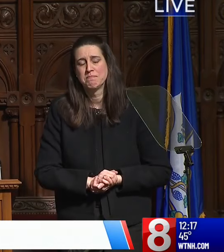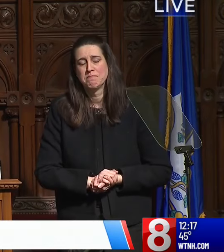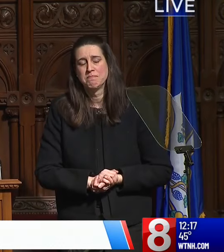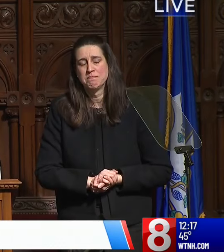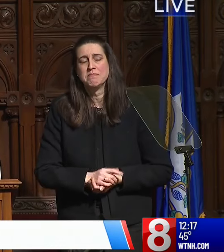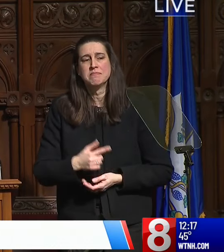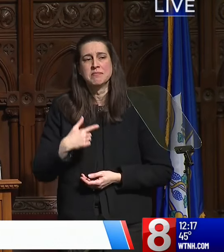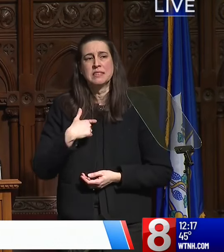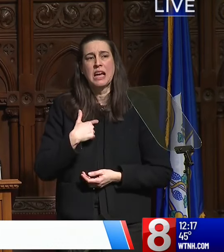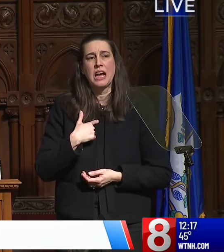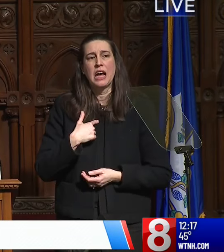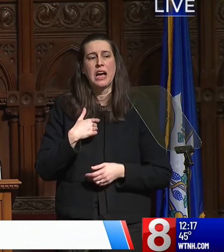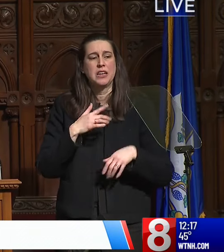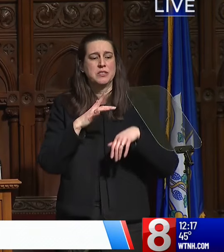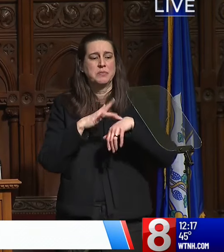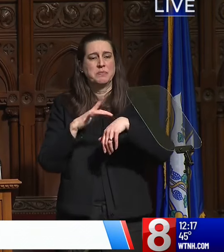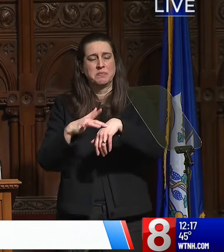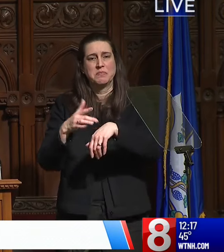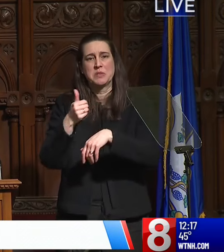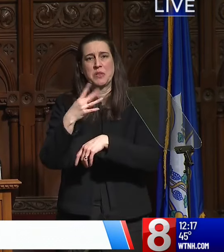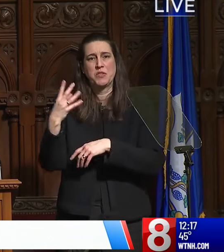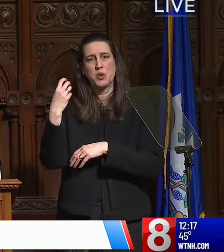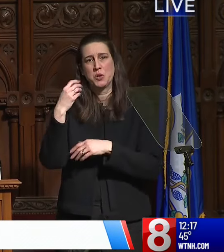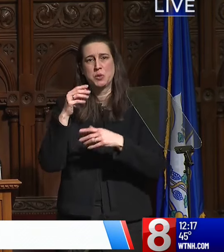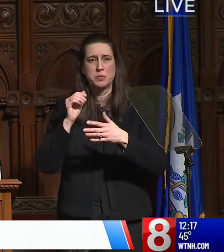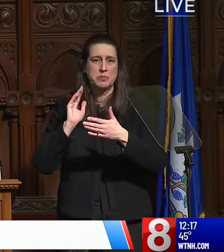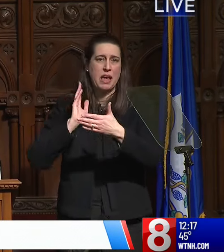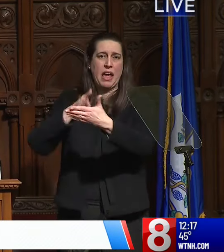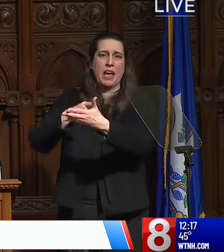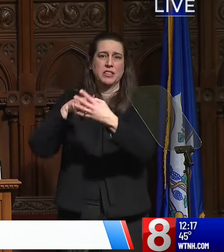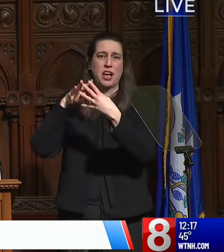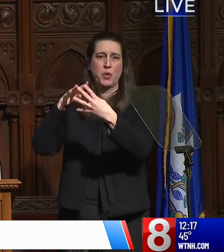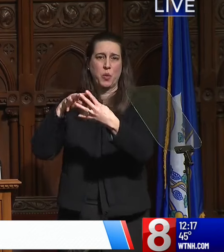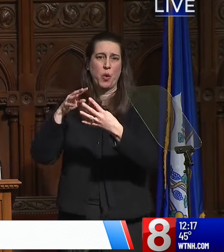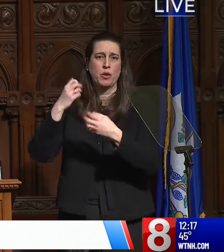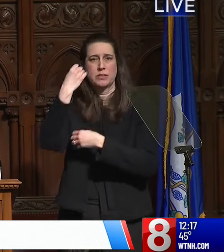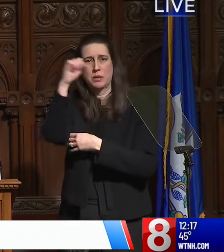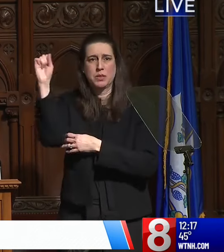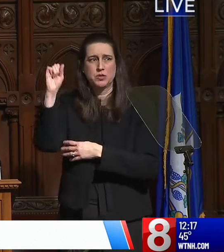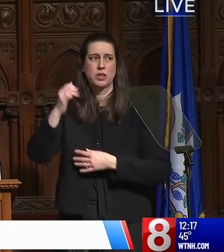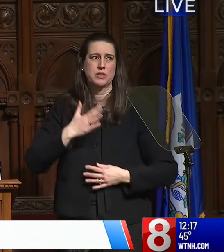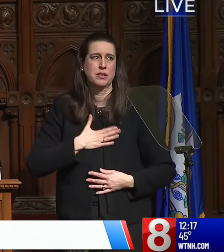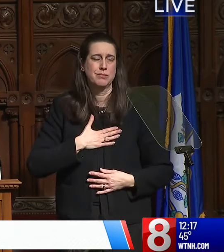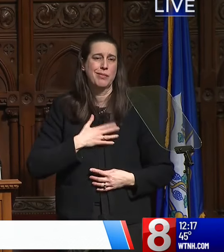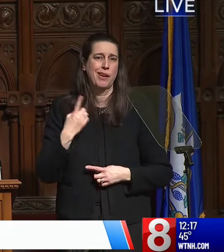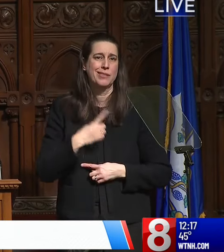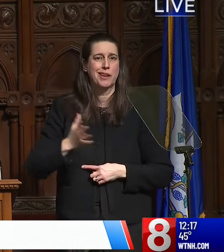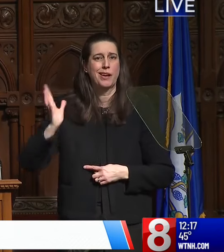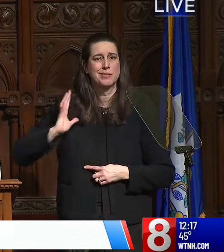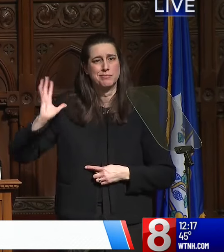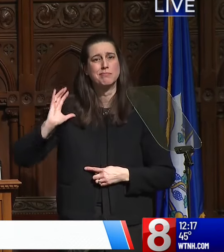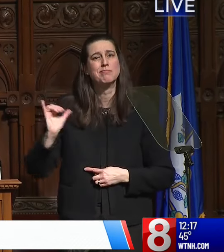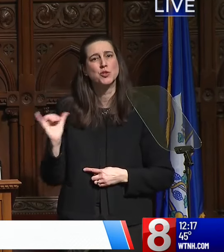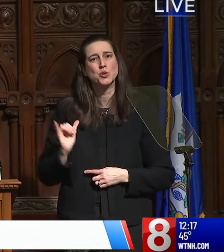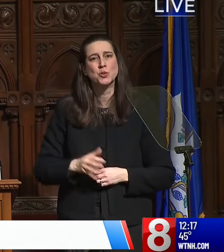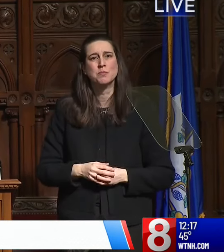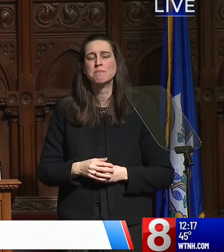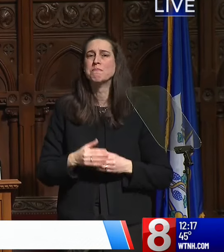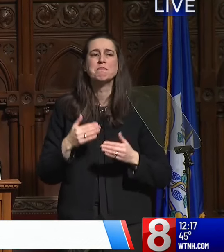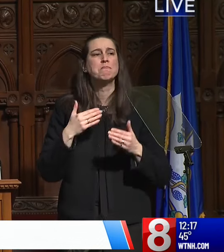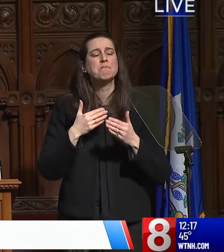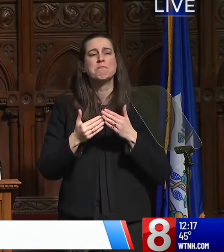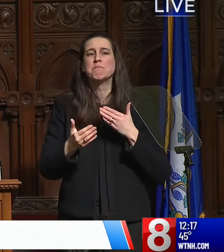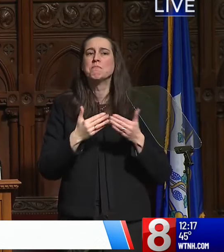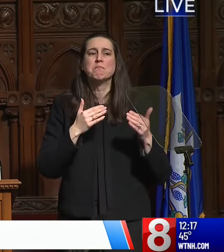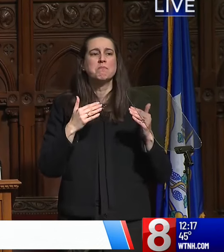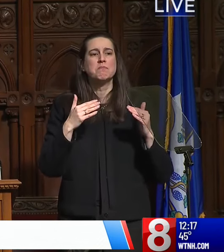I've done into a few anti-war demonstrations as well in my day. And whatever the justice of your